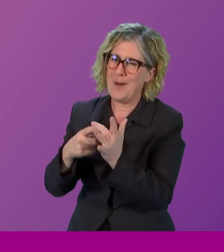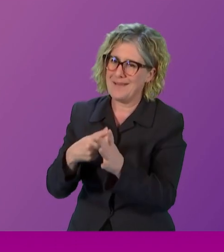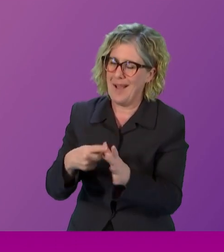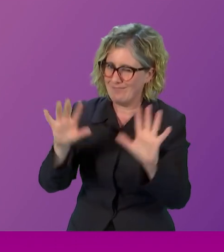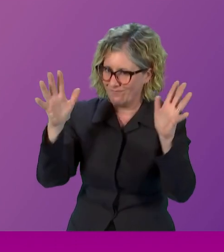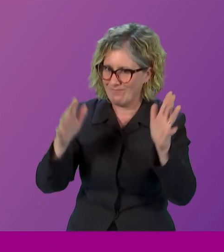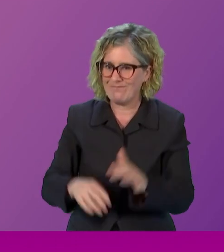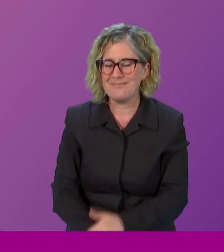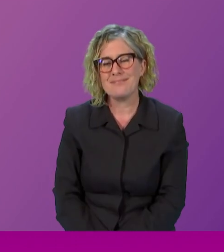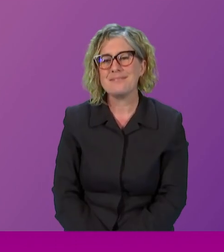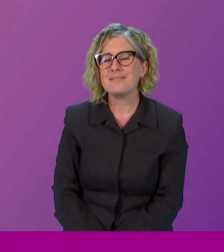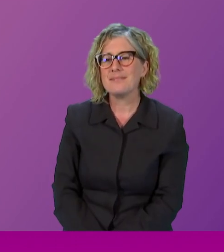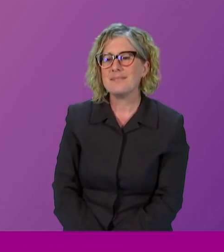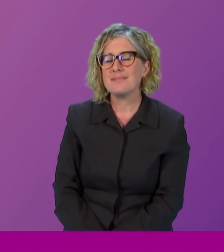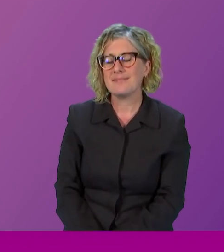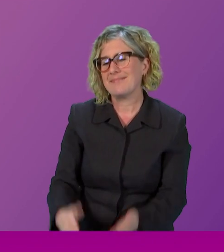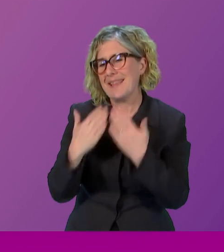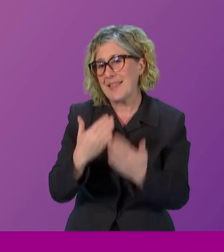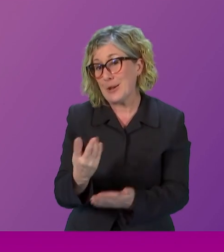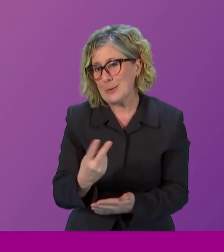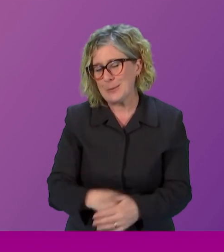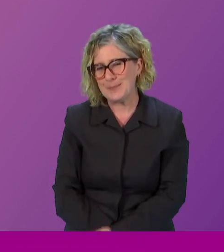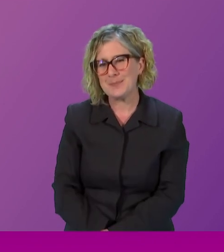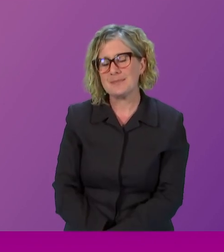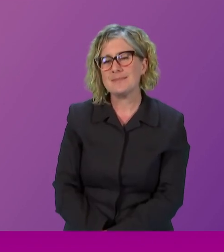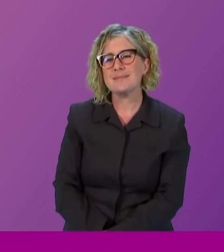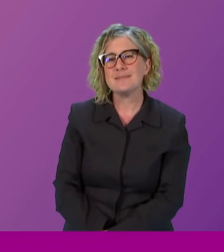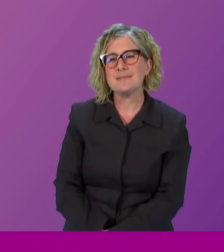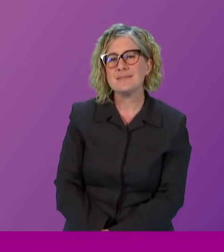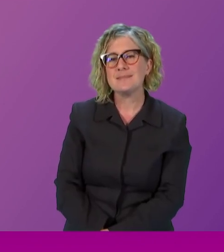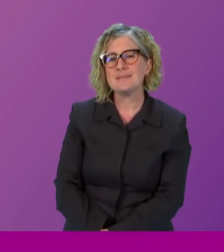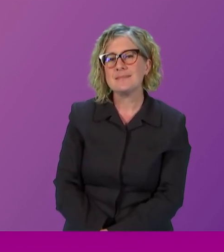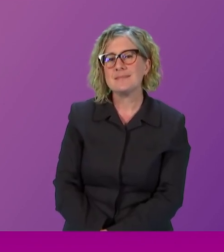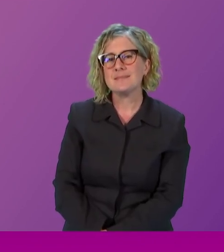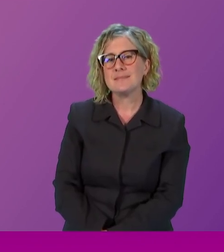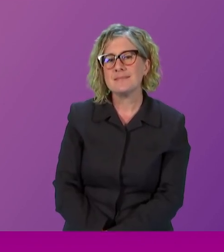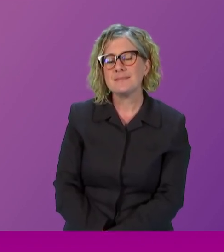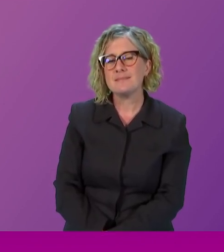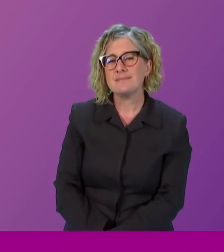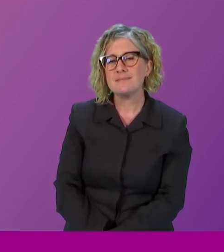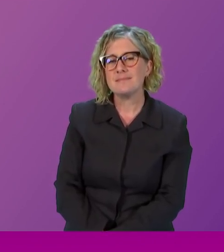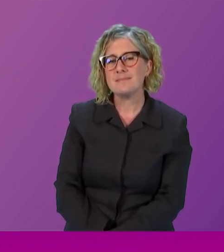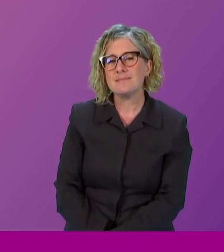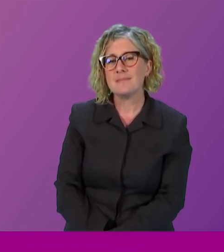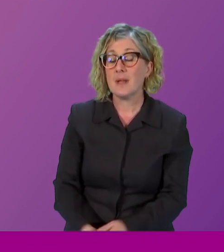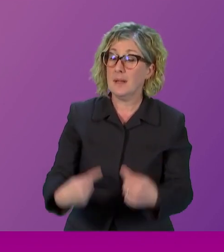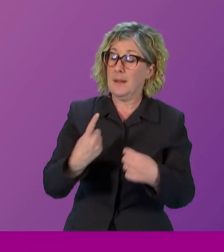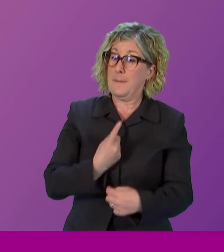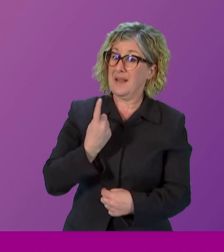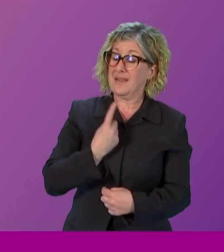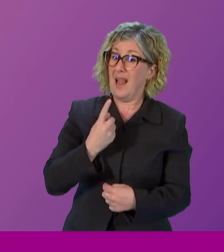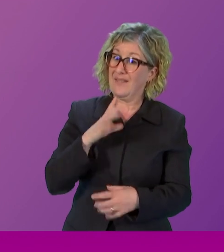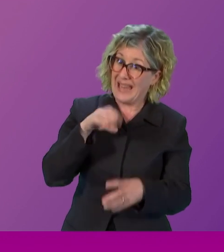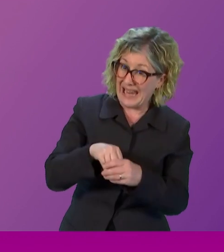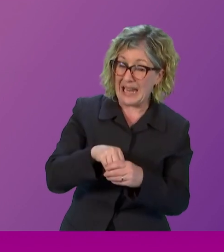Thank you, Megan and Beatrice. I wasn't in parliament at the time that the process started, but I